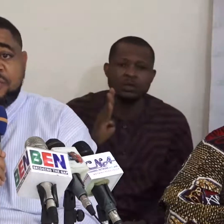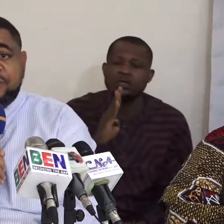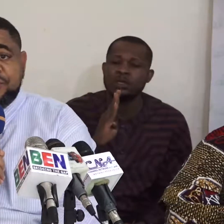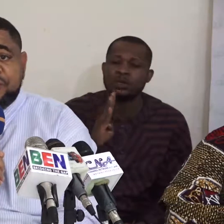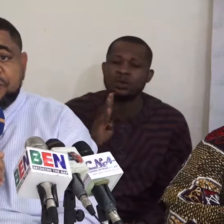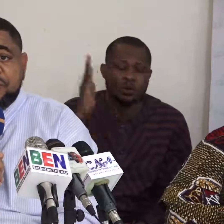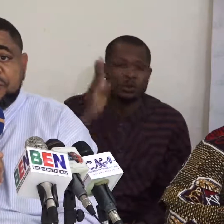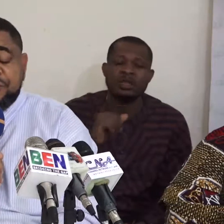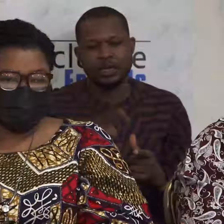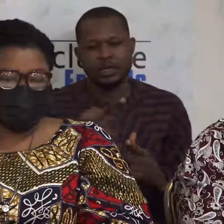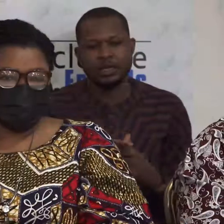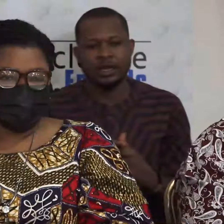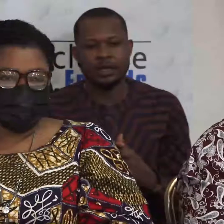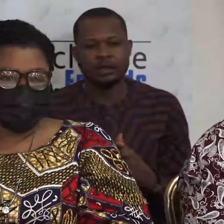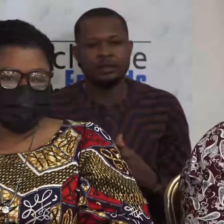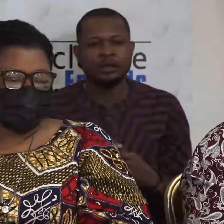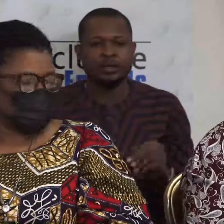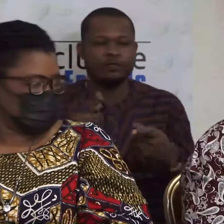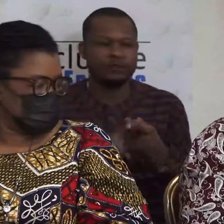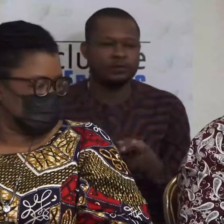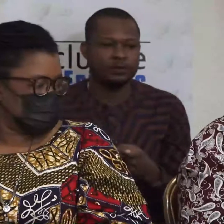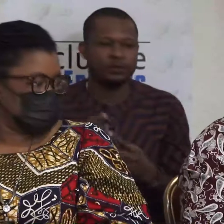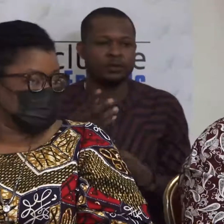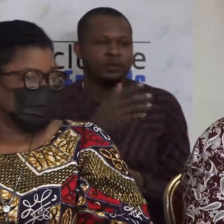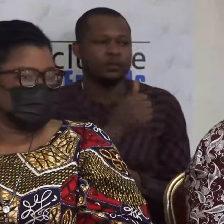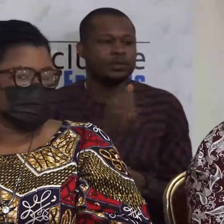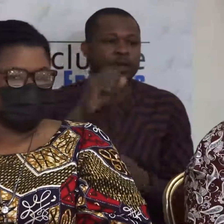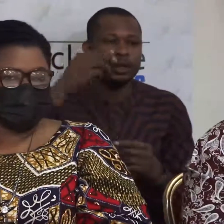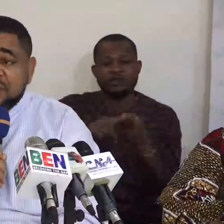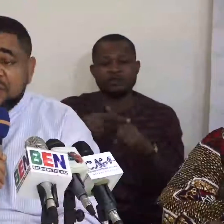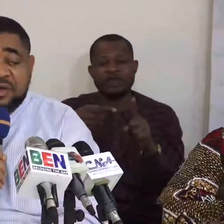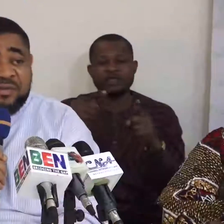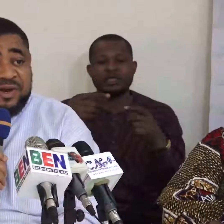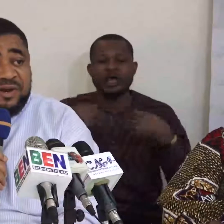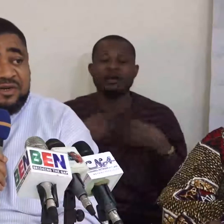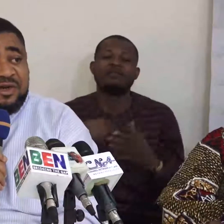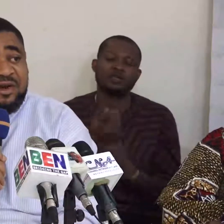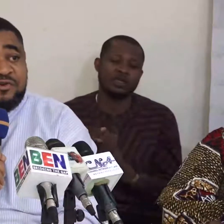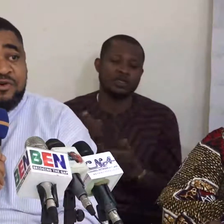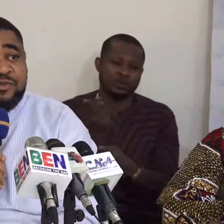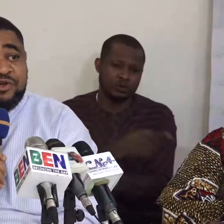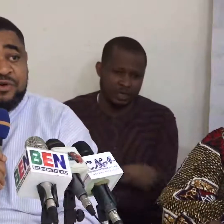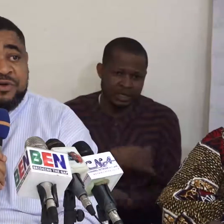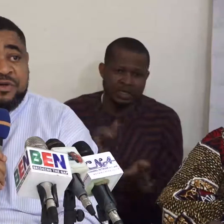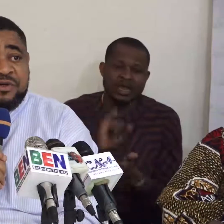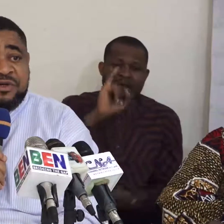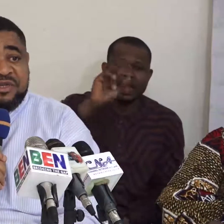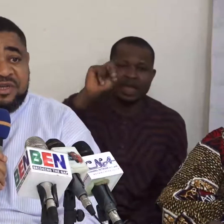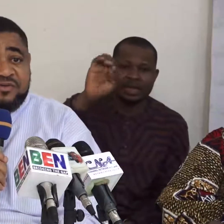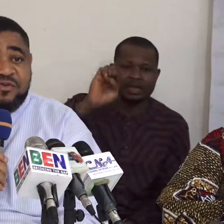commission, you know, going forward. The Independent National Electoral Commission takes steps to